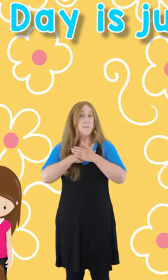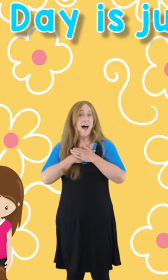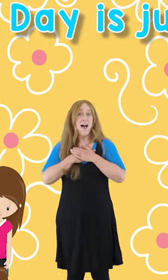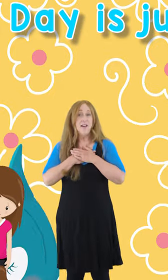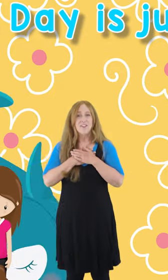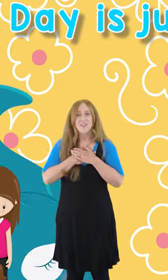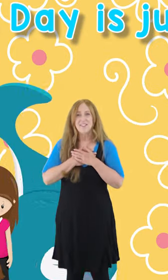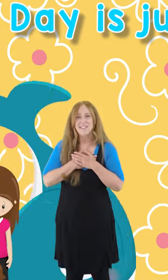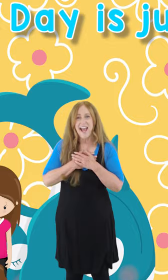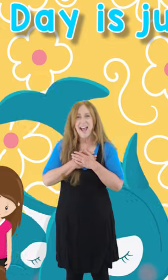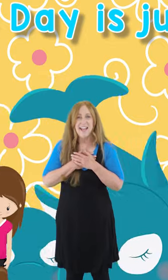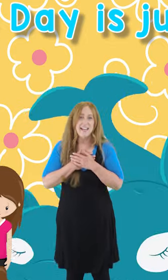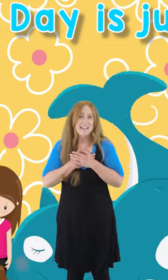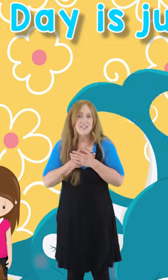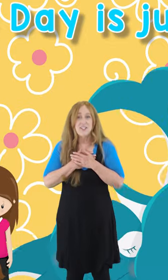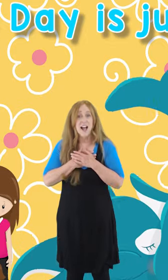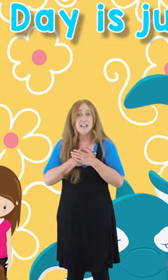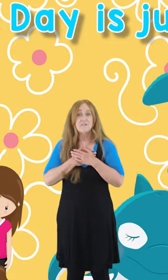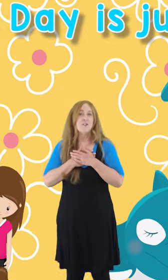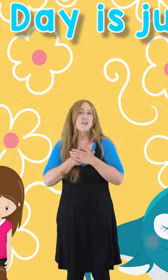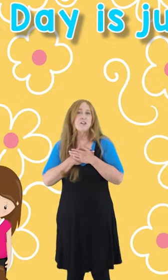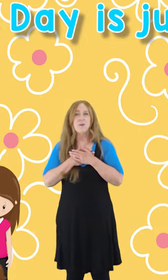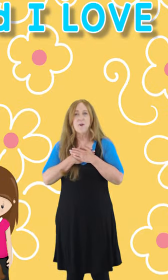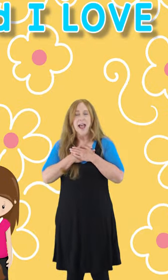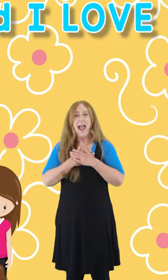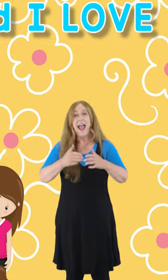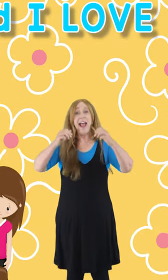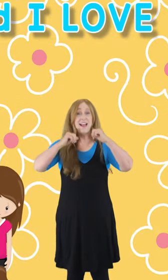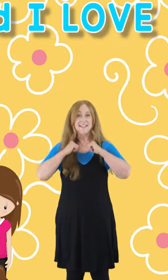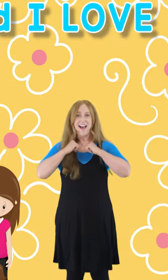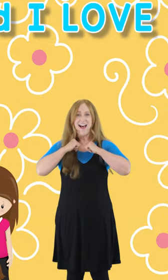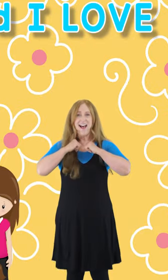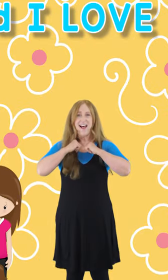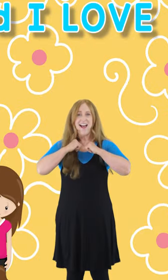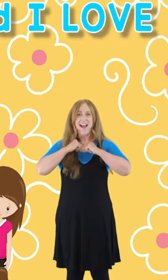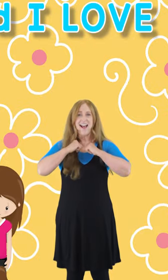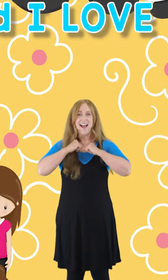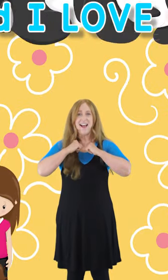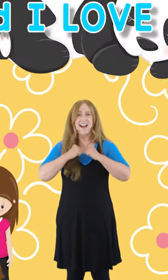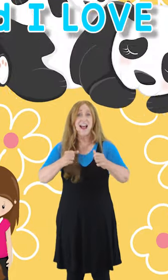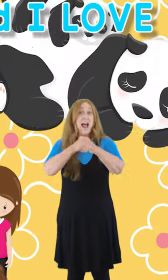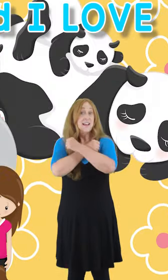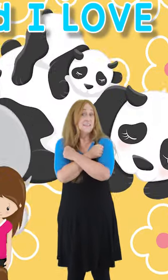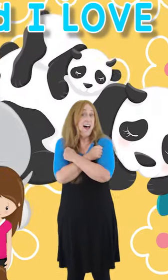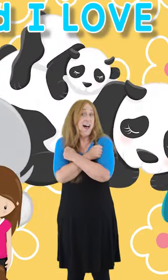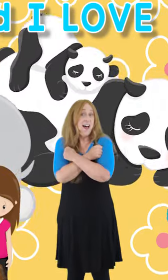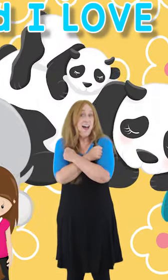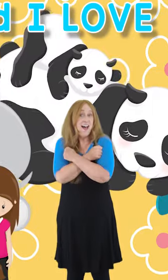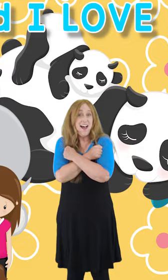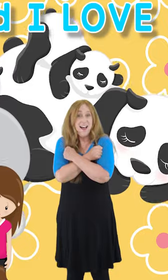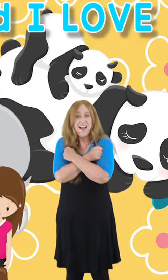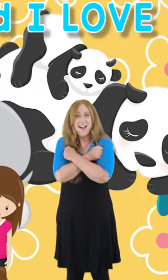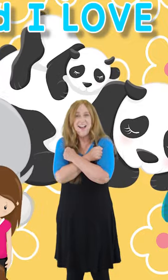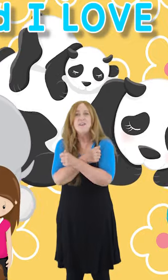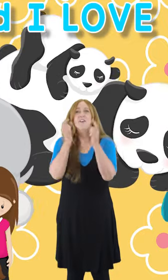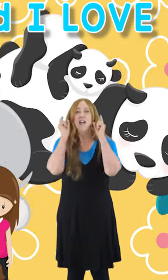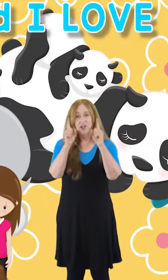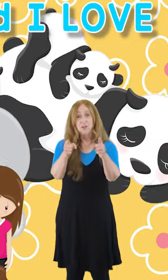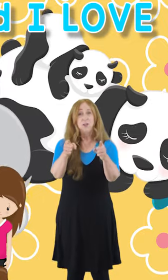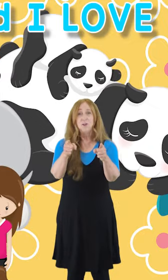Mother's Day is just for you, and I love you.